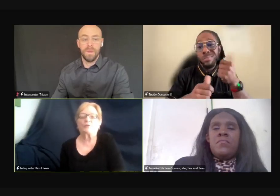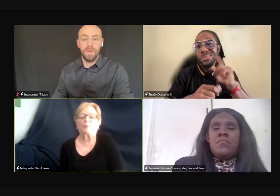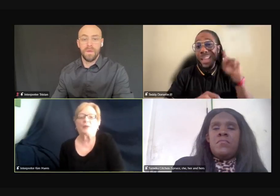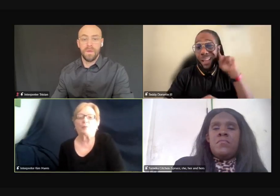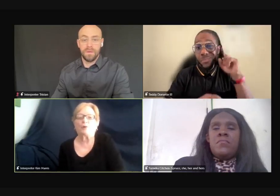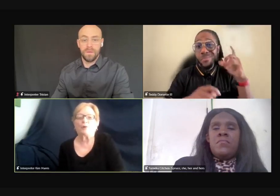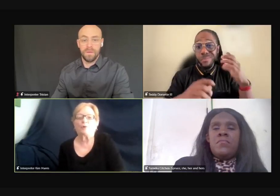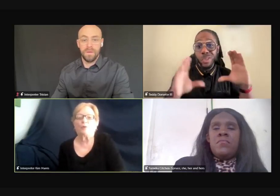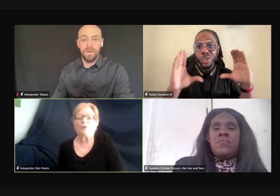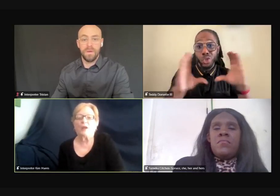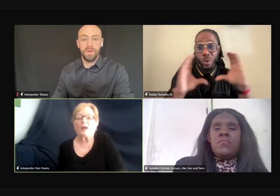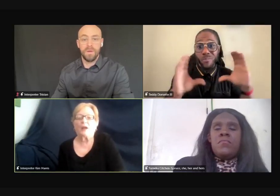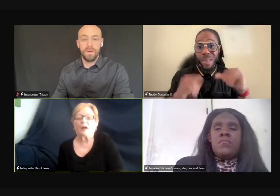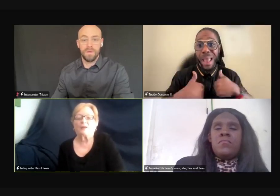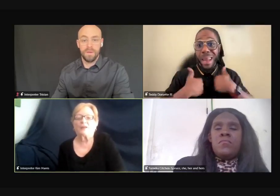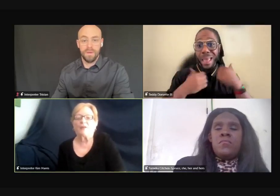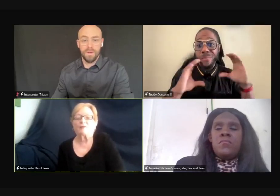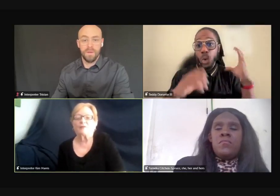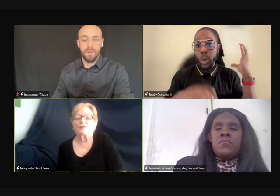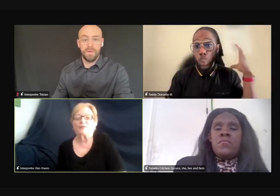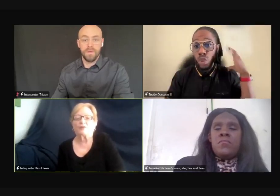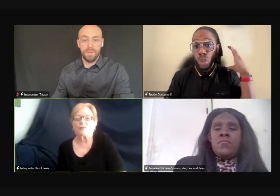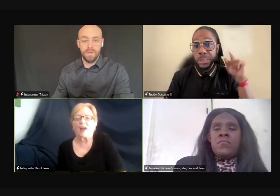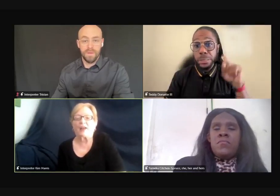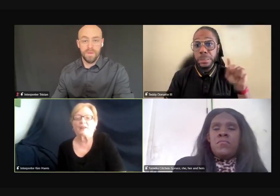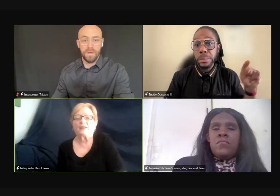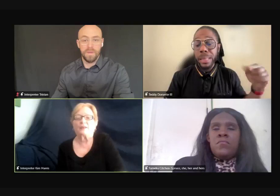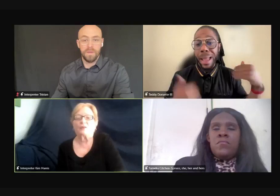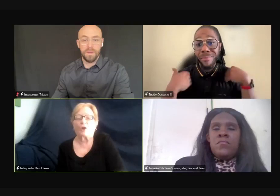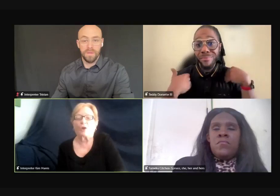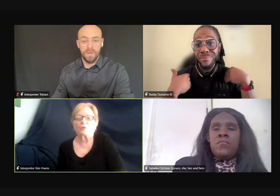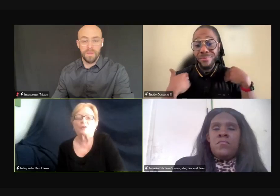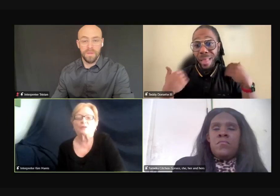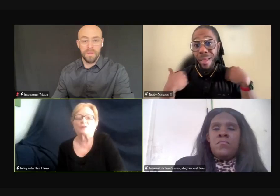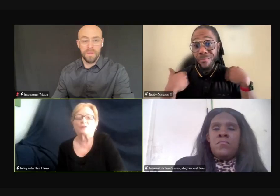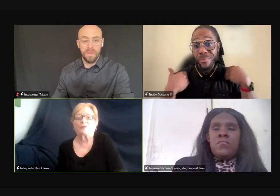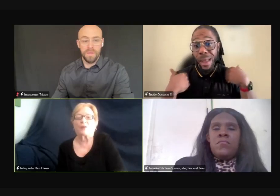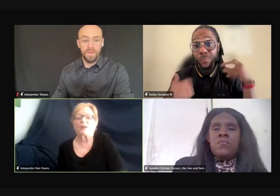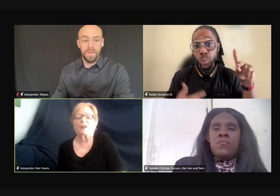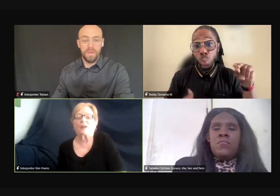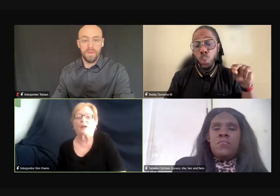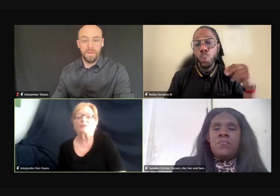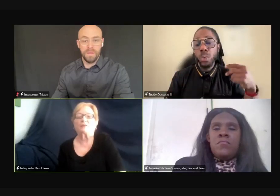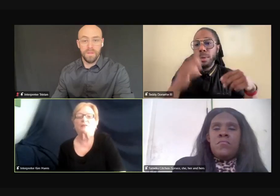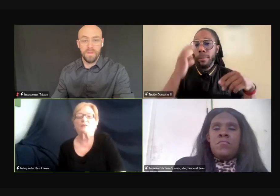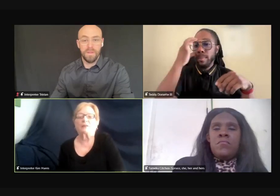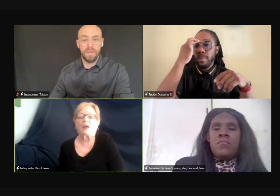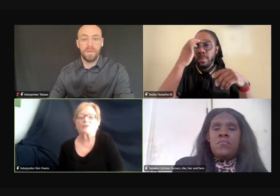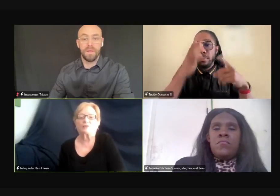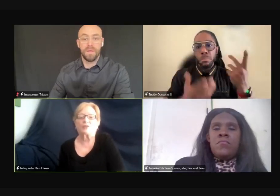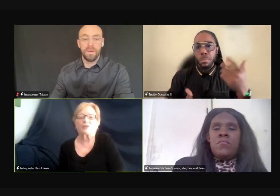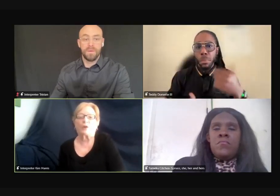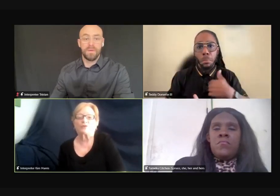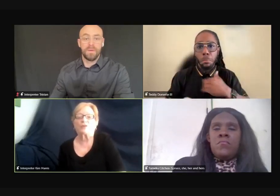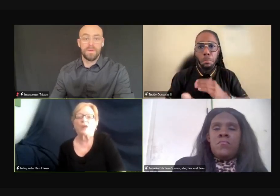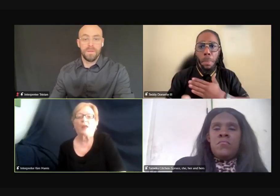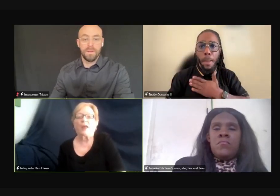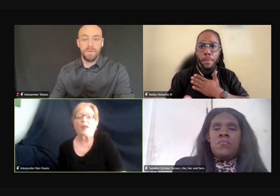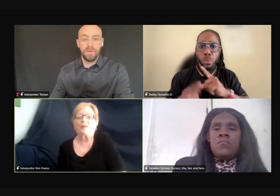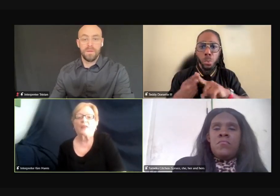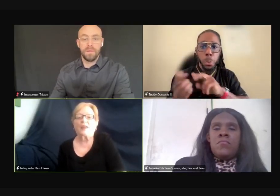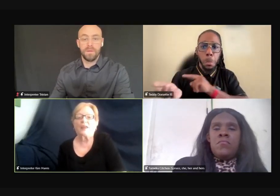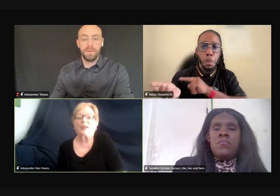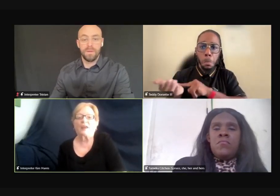uh, one or two people who are deaf certified, you know, coaches or certified, uh, counselors like coaches,